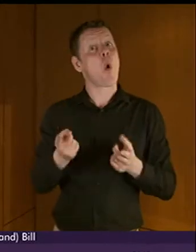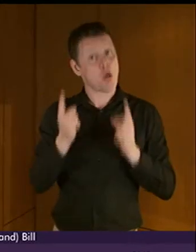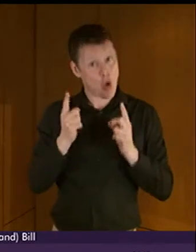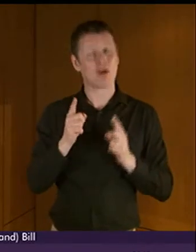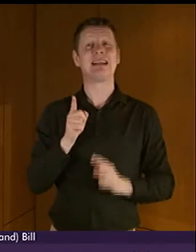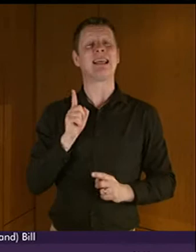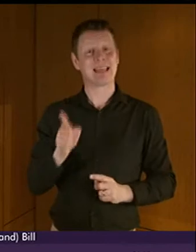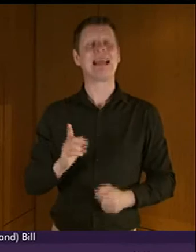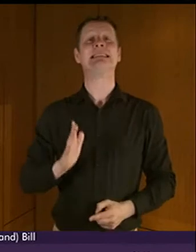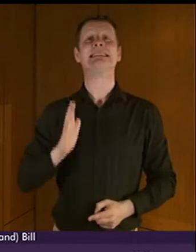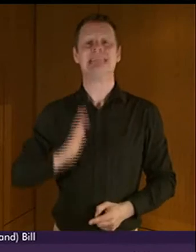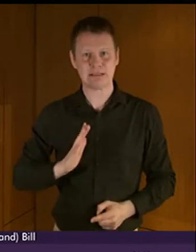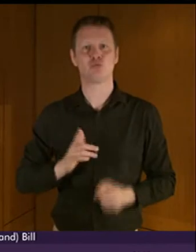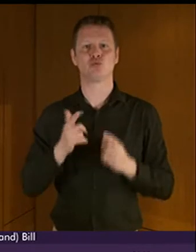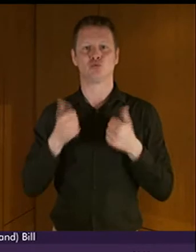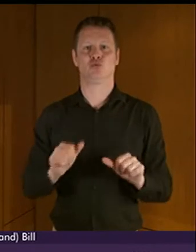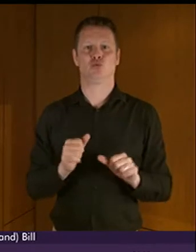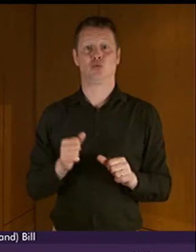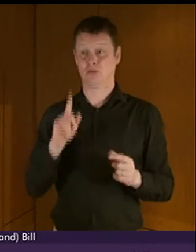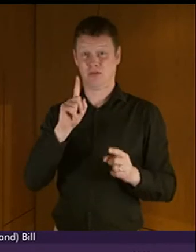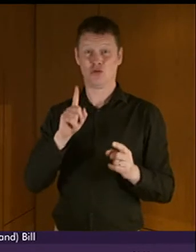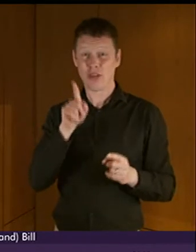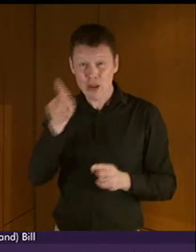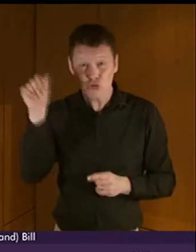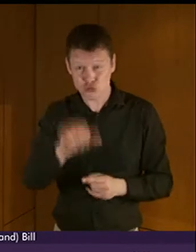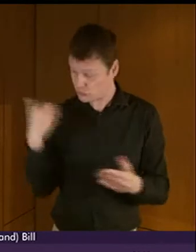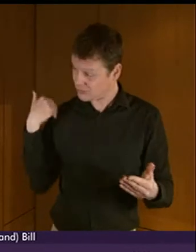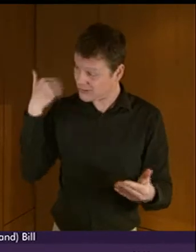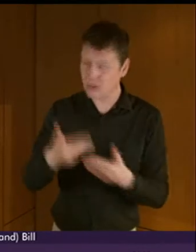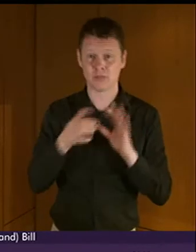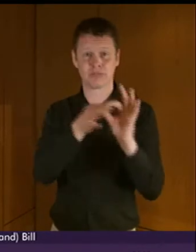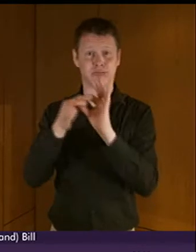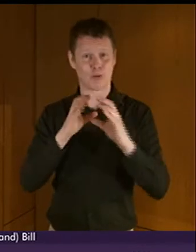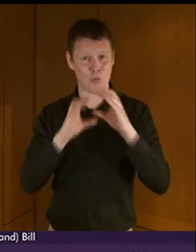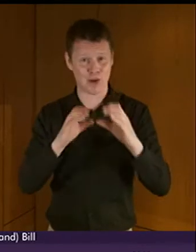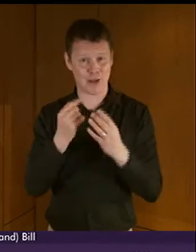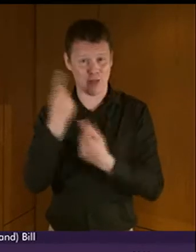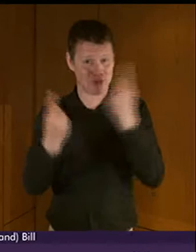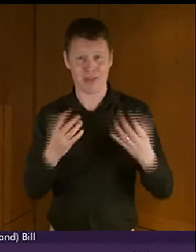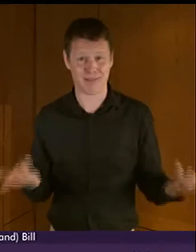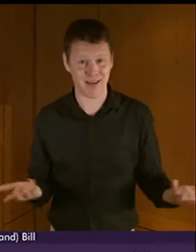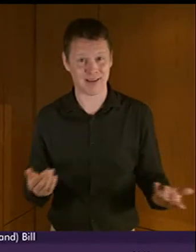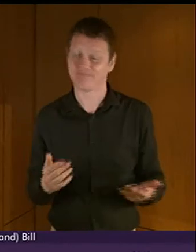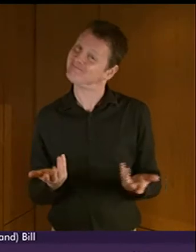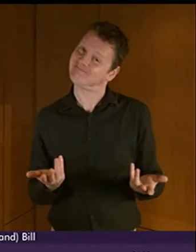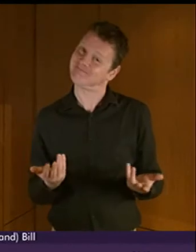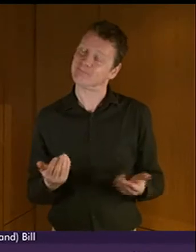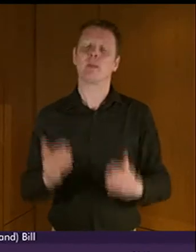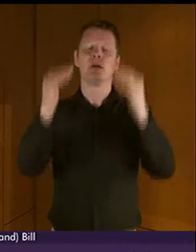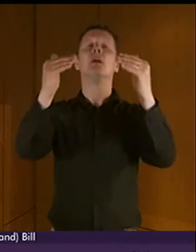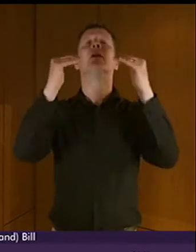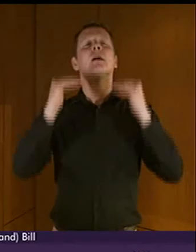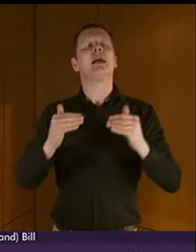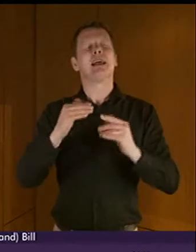haven't done sometimes in the past. I think the point has already been made that we have to consult users. If we